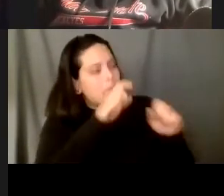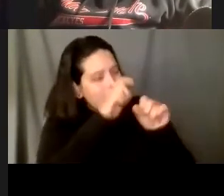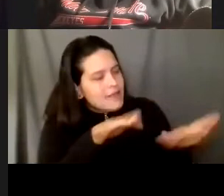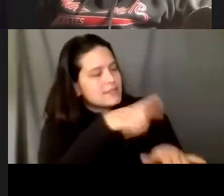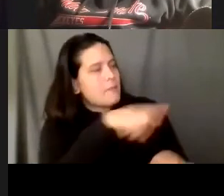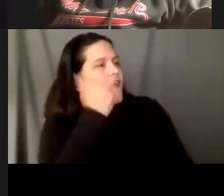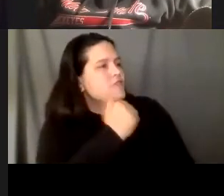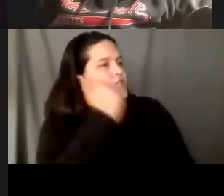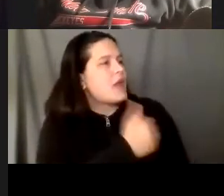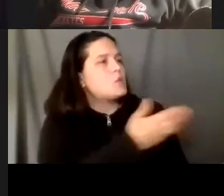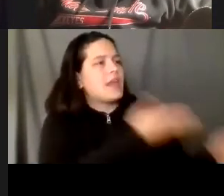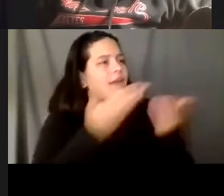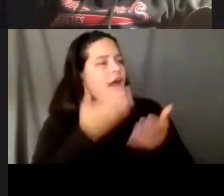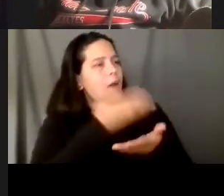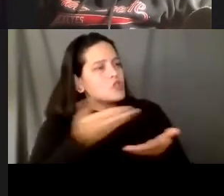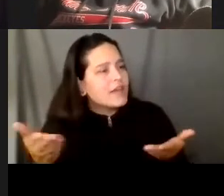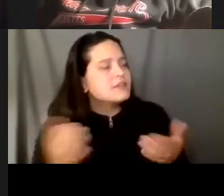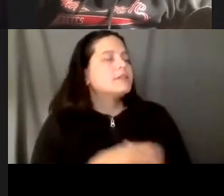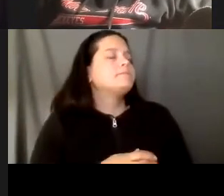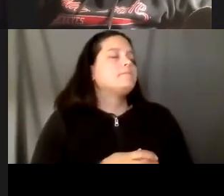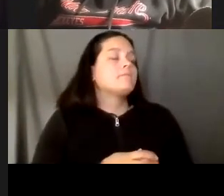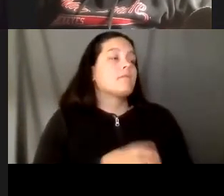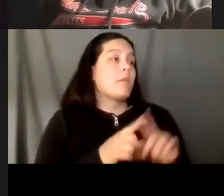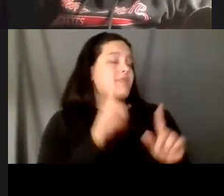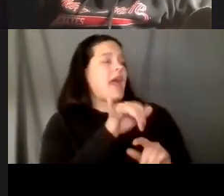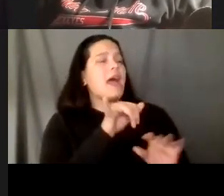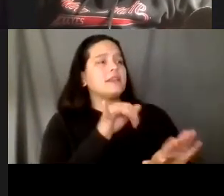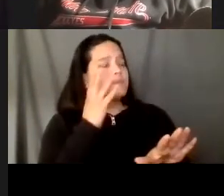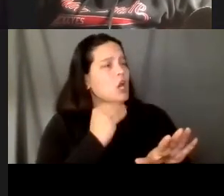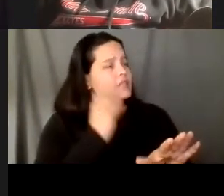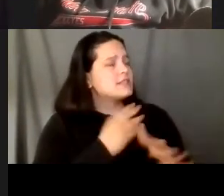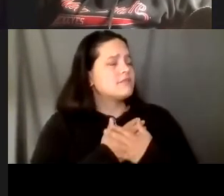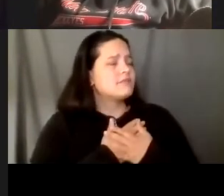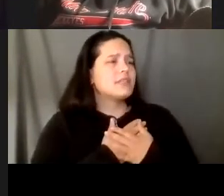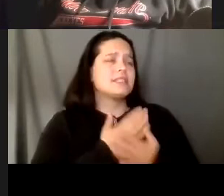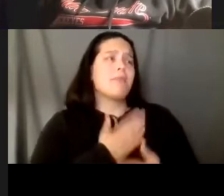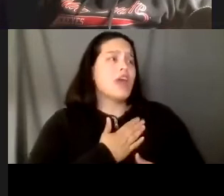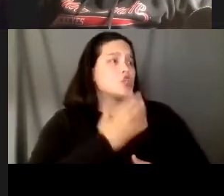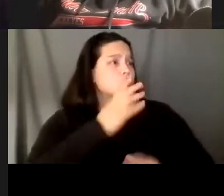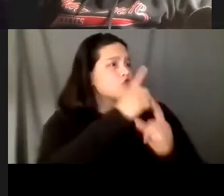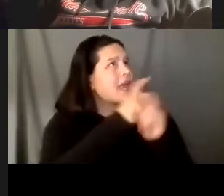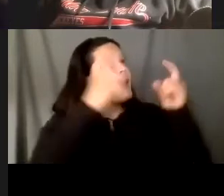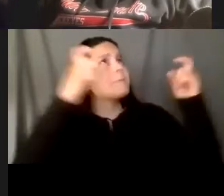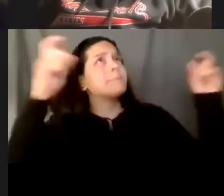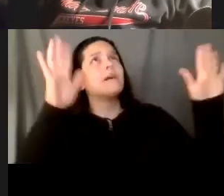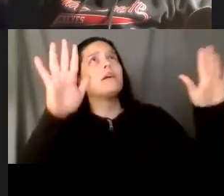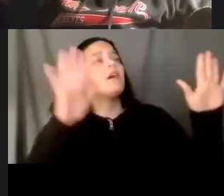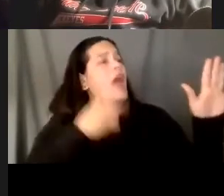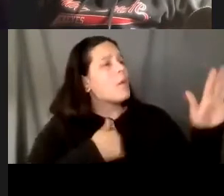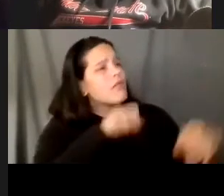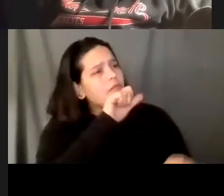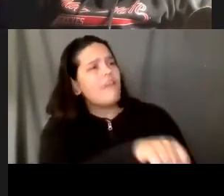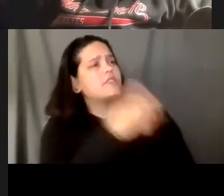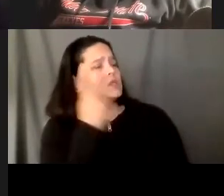object here there um but that that right there is my dream um i love to see um